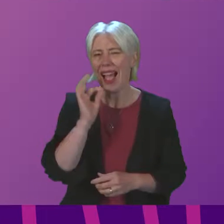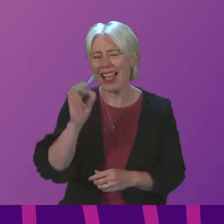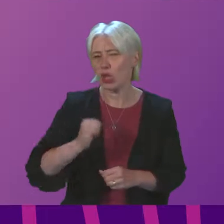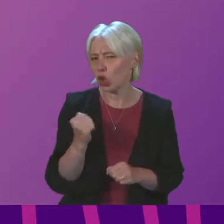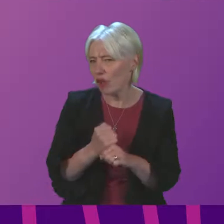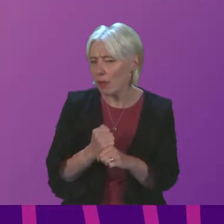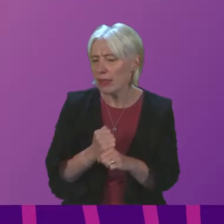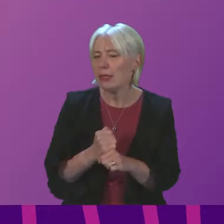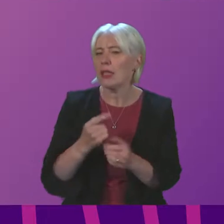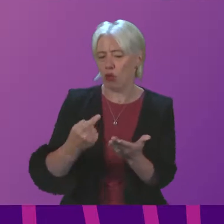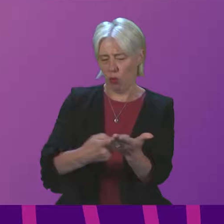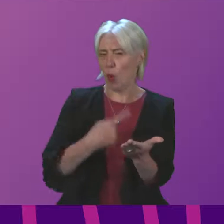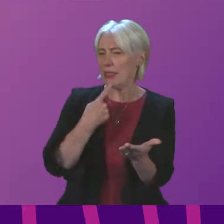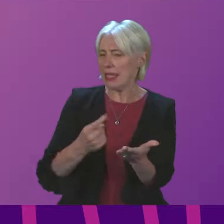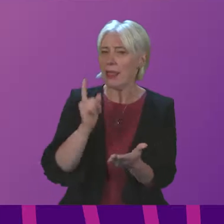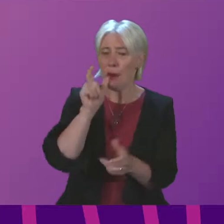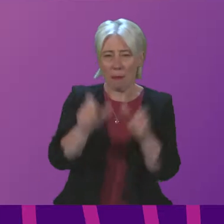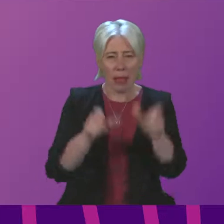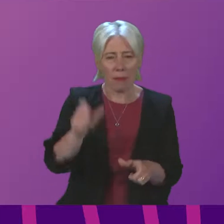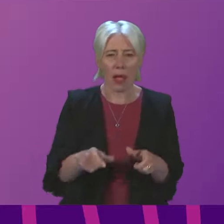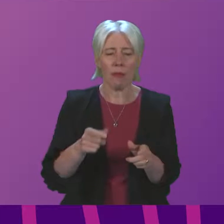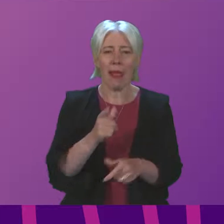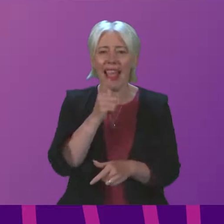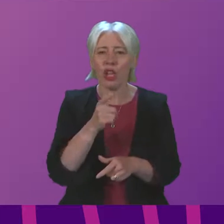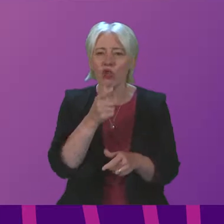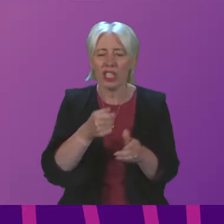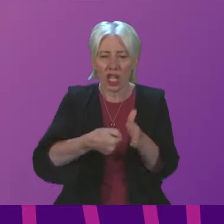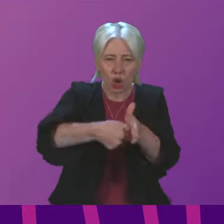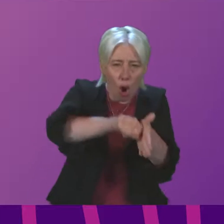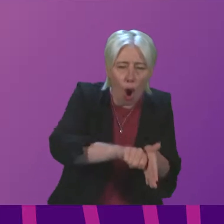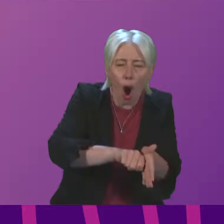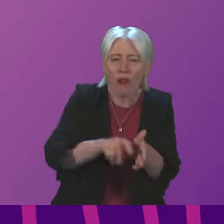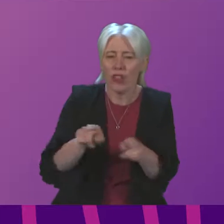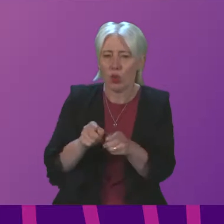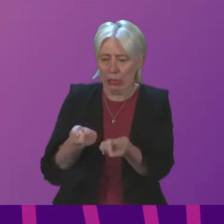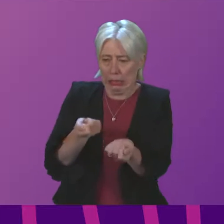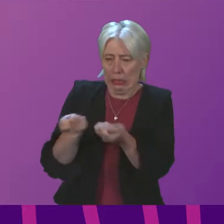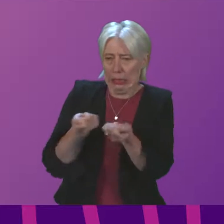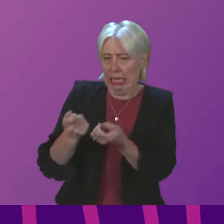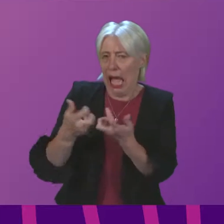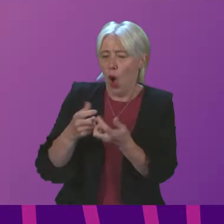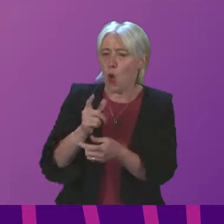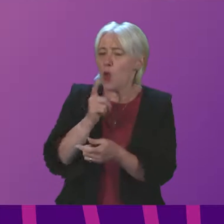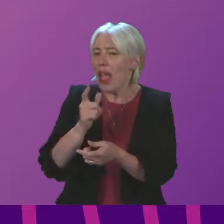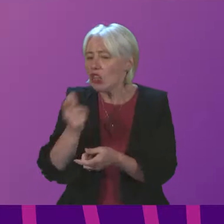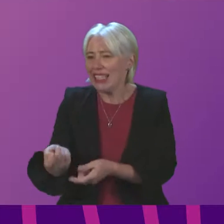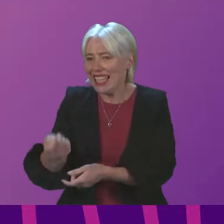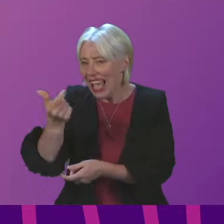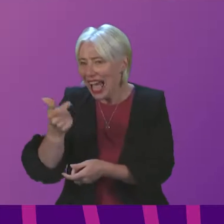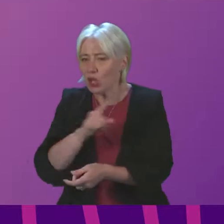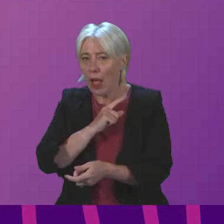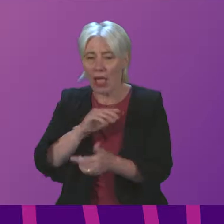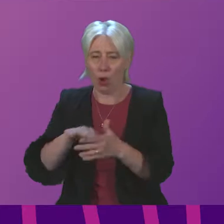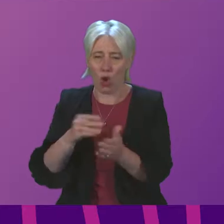its response is to reports that people are shutting down their electric and rationing their energy use in the face of rising charges,